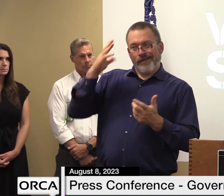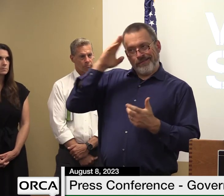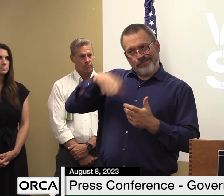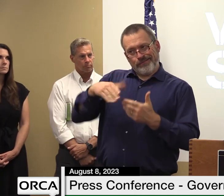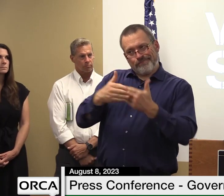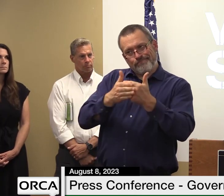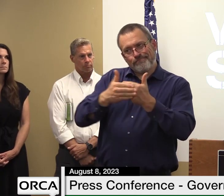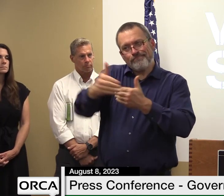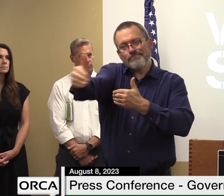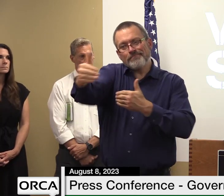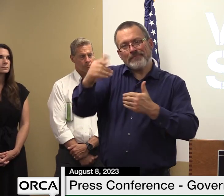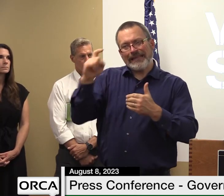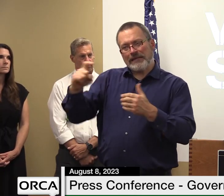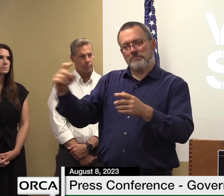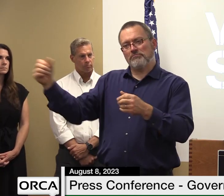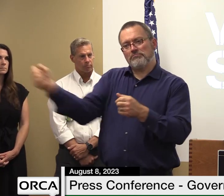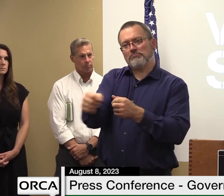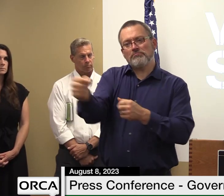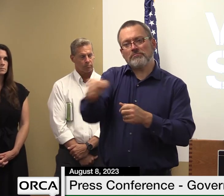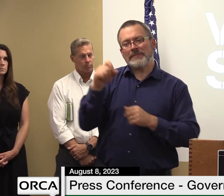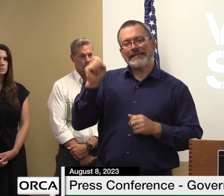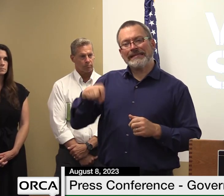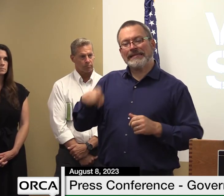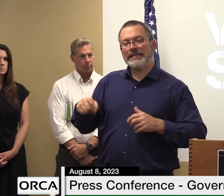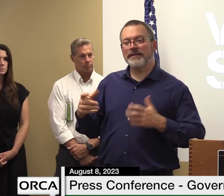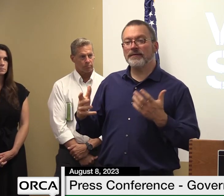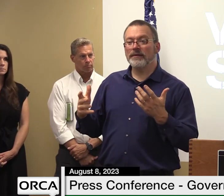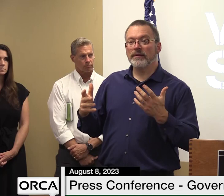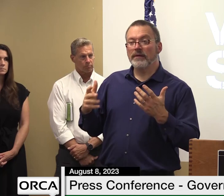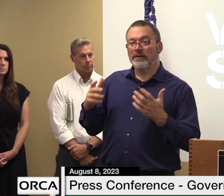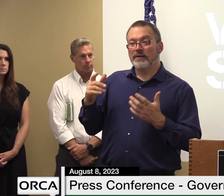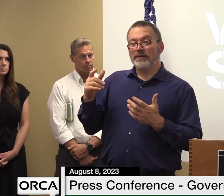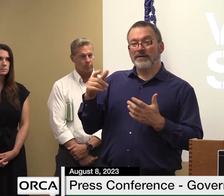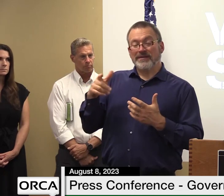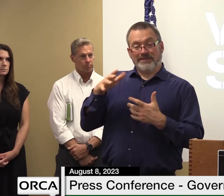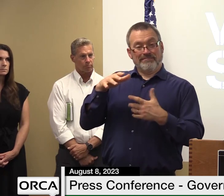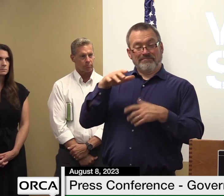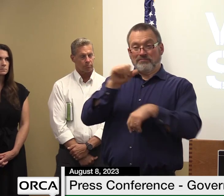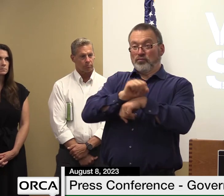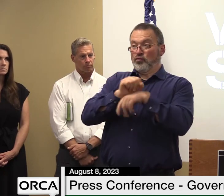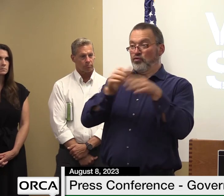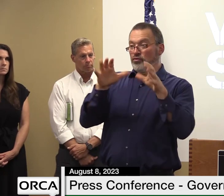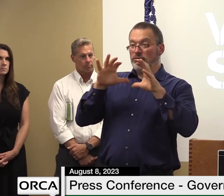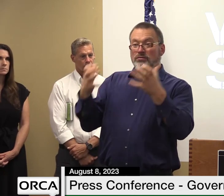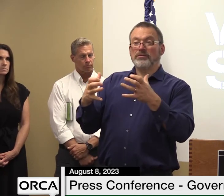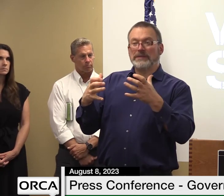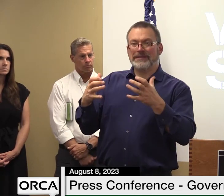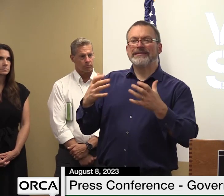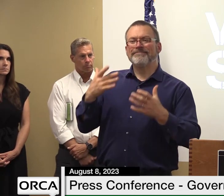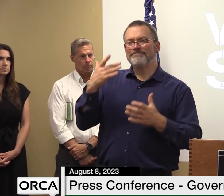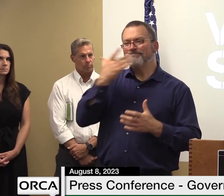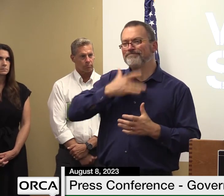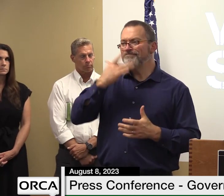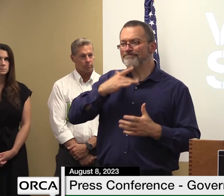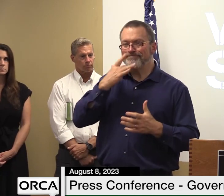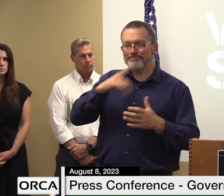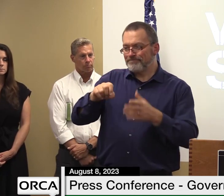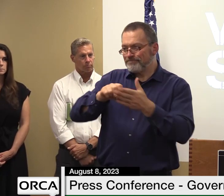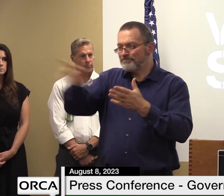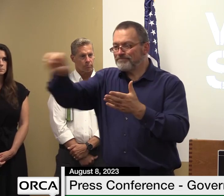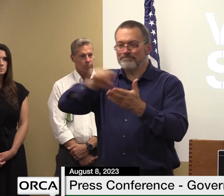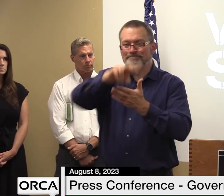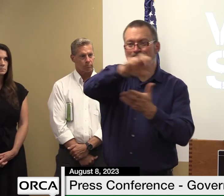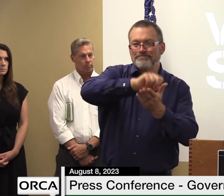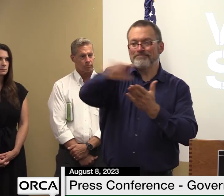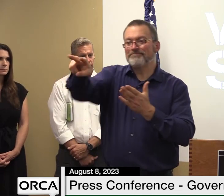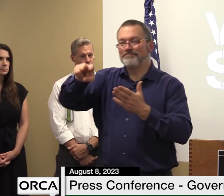because we have a lot of skilled labor that is already committed in many many different ways and we have the